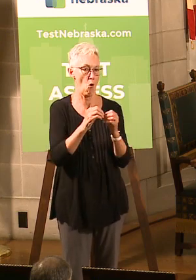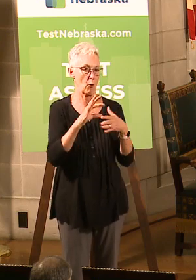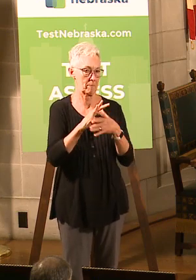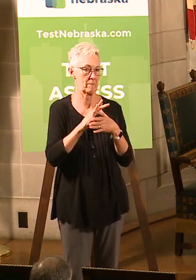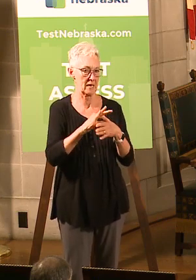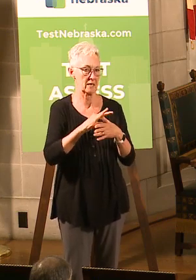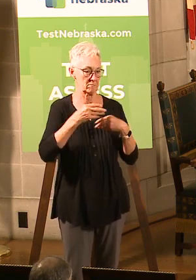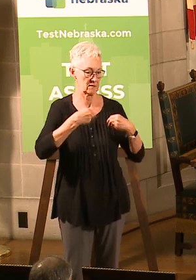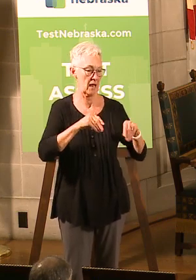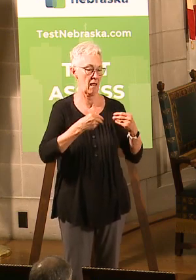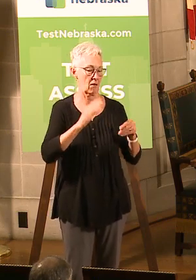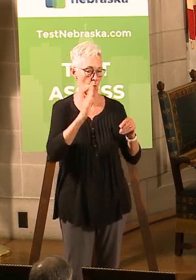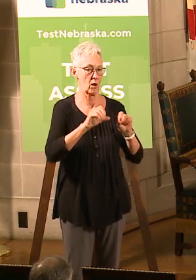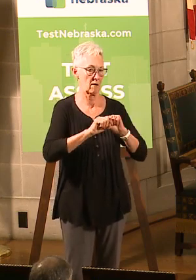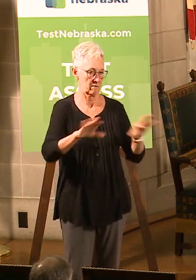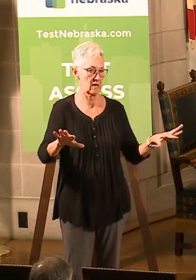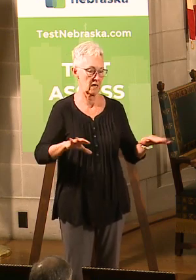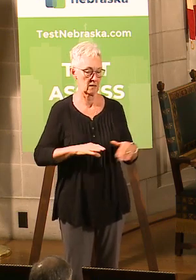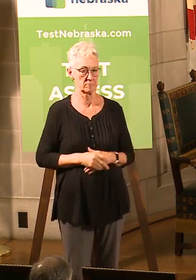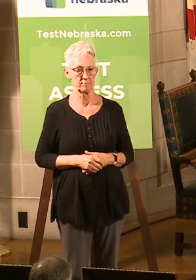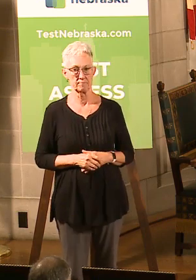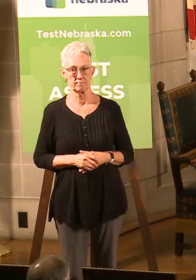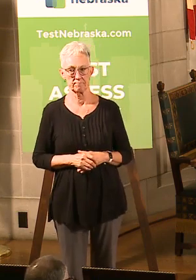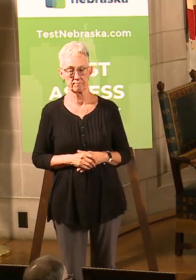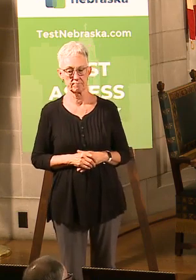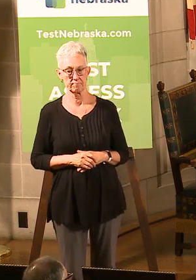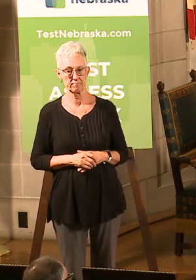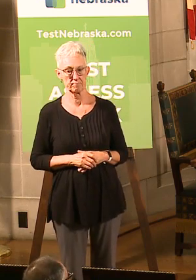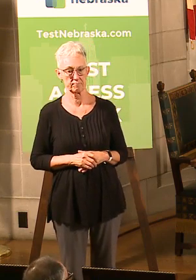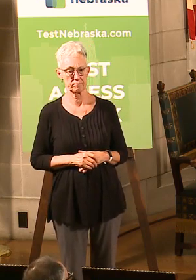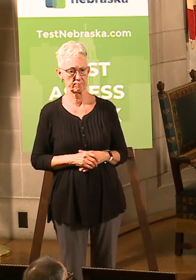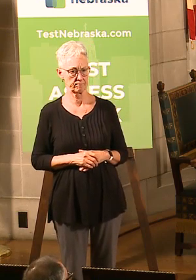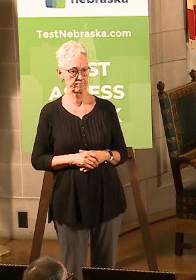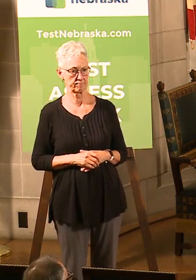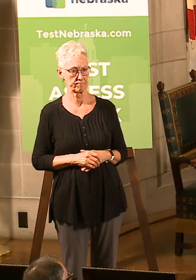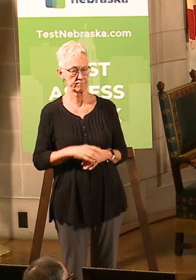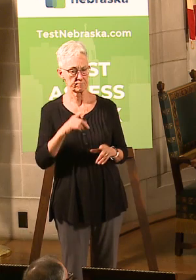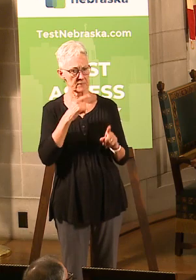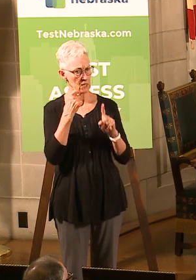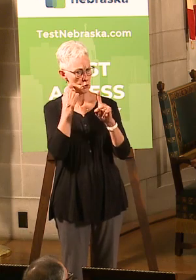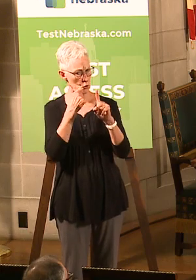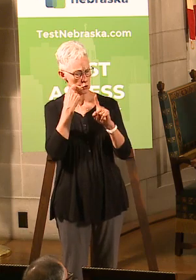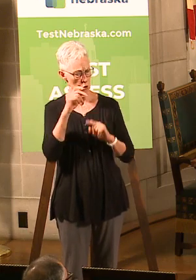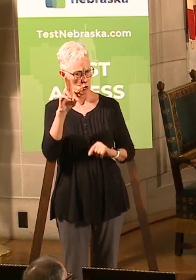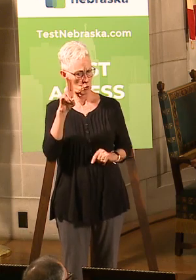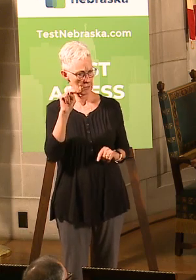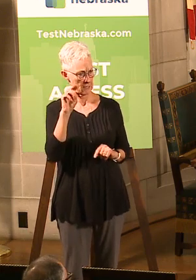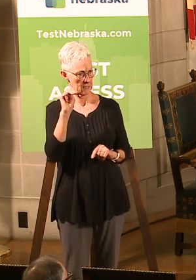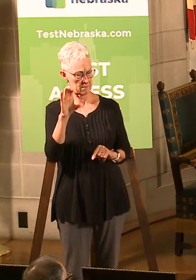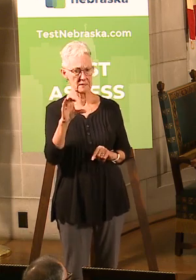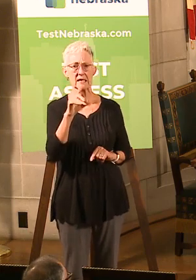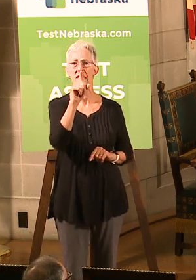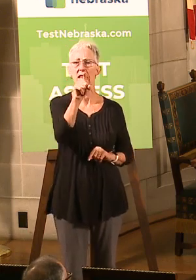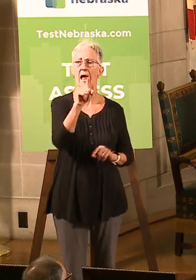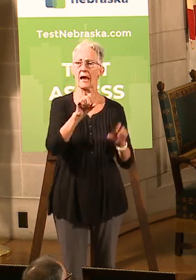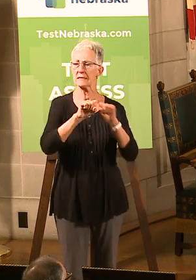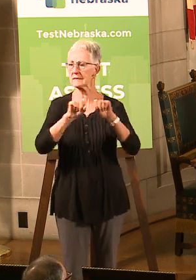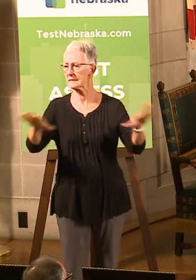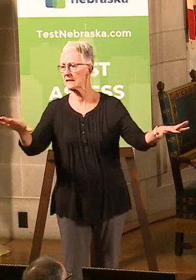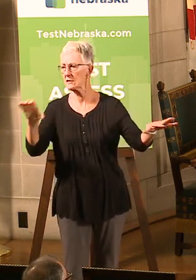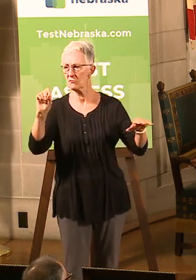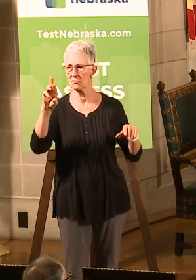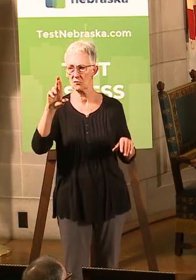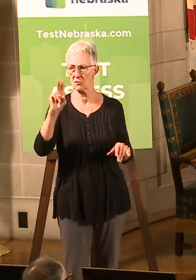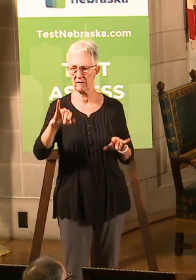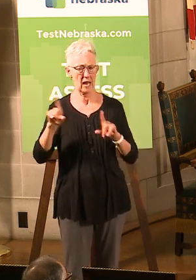What are your takeaways from the recent UNMC survey of meat processing workers? So that was a, again, just a reminder, that